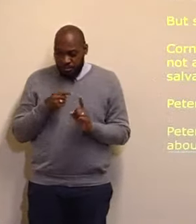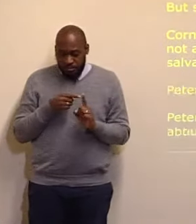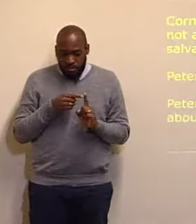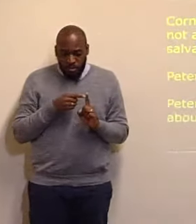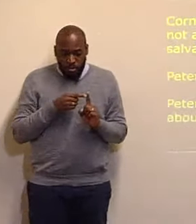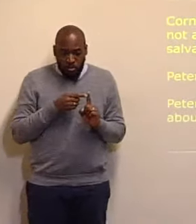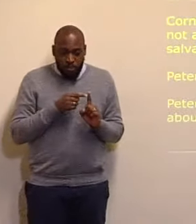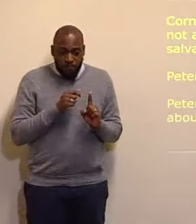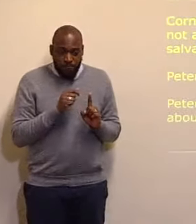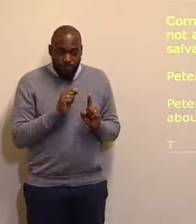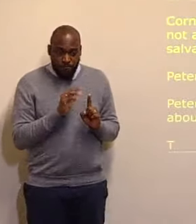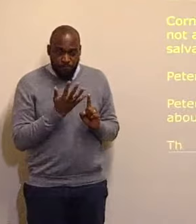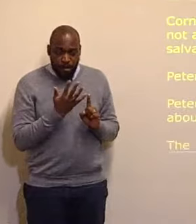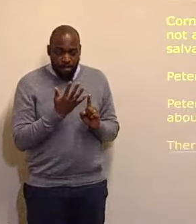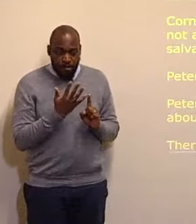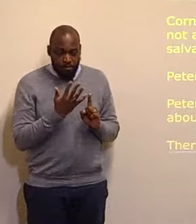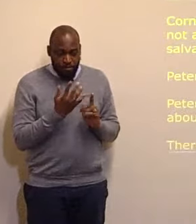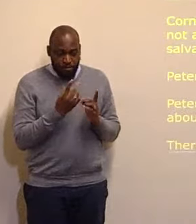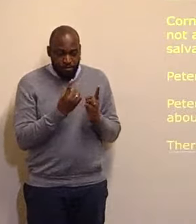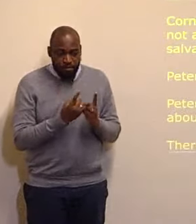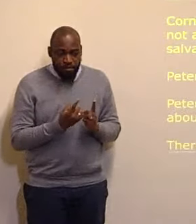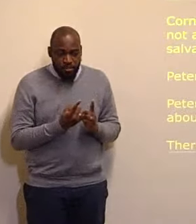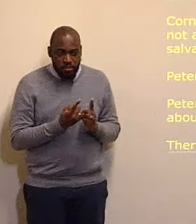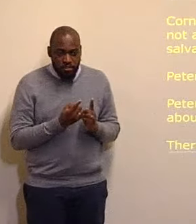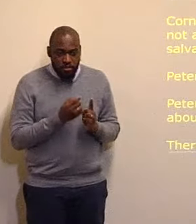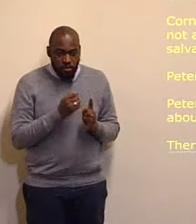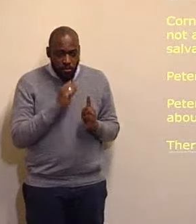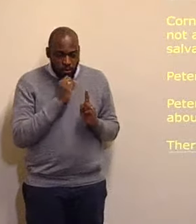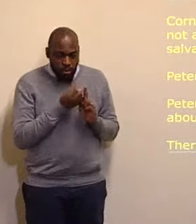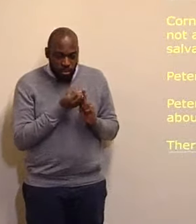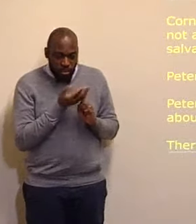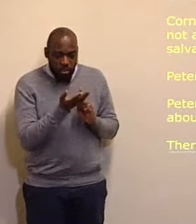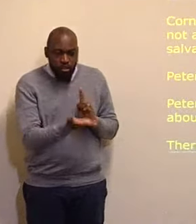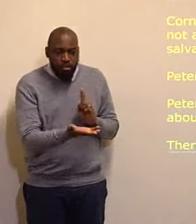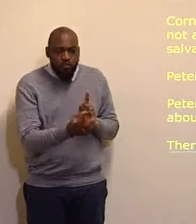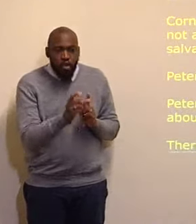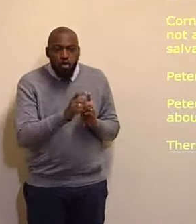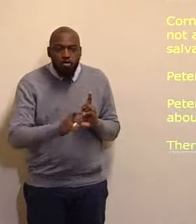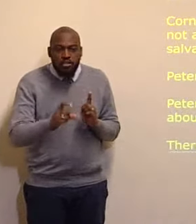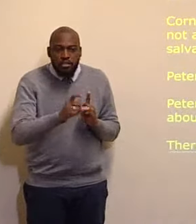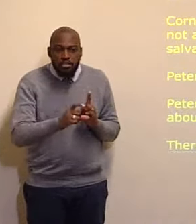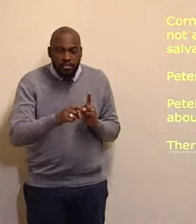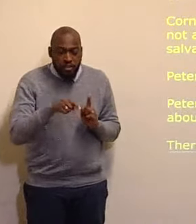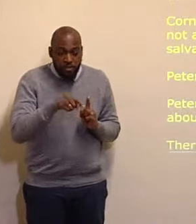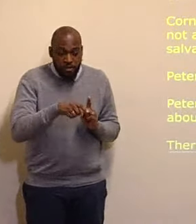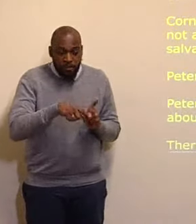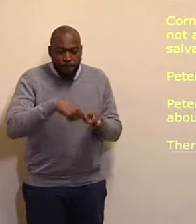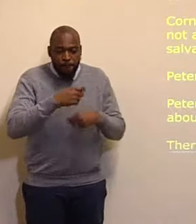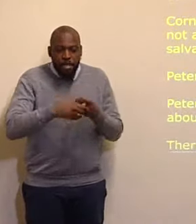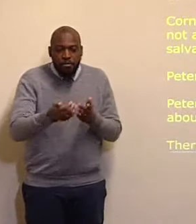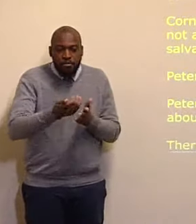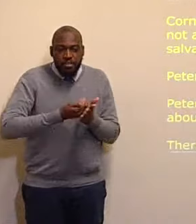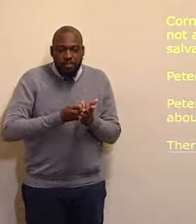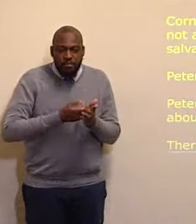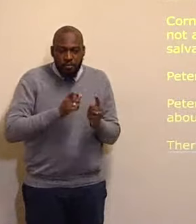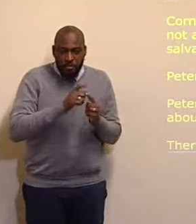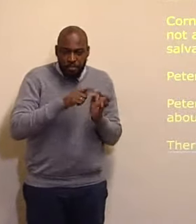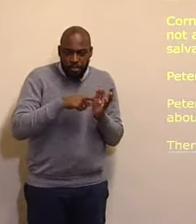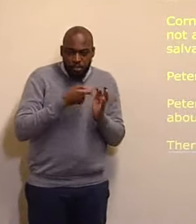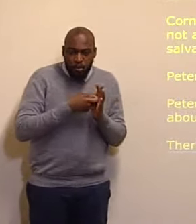going to say, about the Lord Jesus Christ, to Cornelius, which will bring him, to salvation. And the first